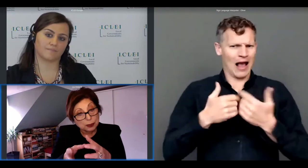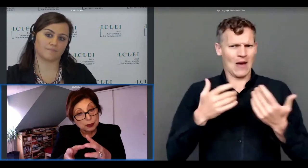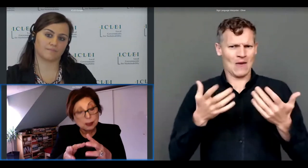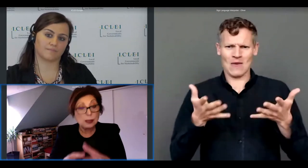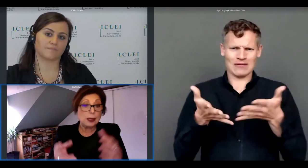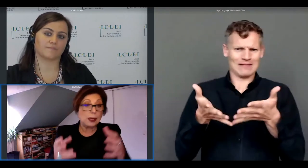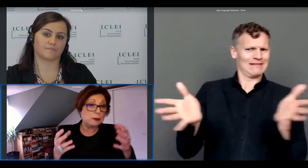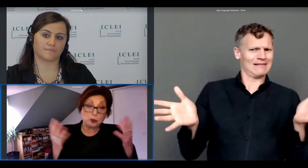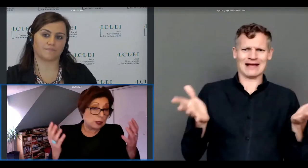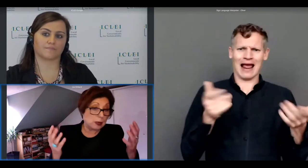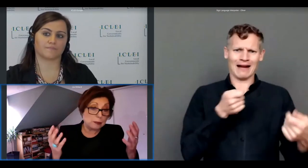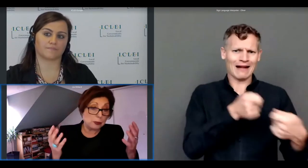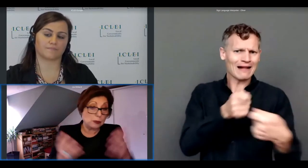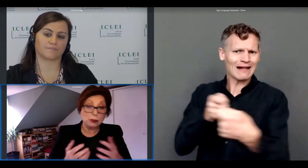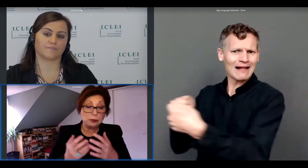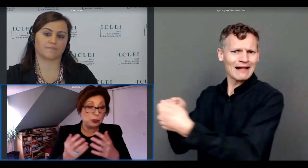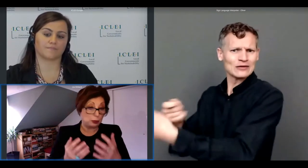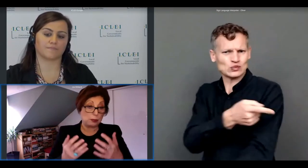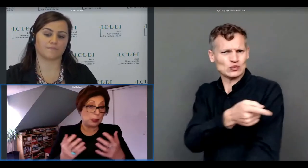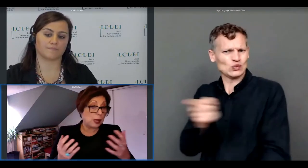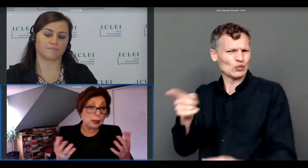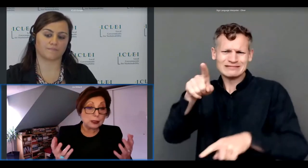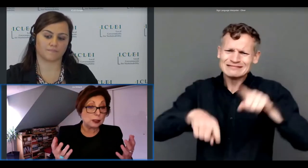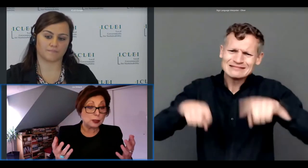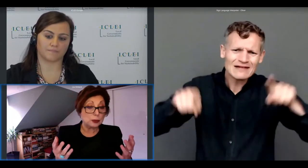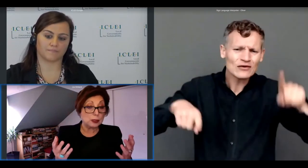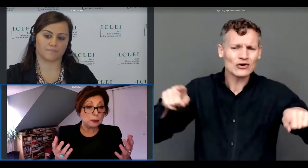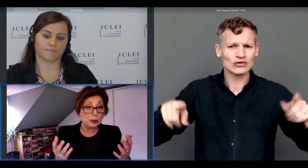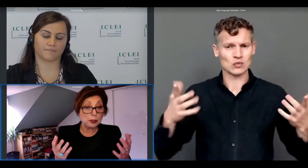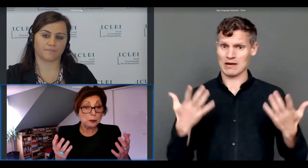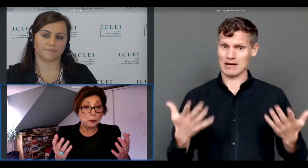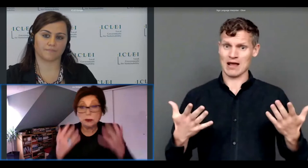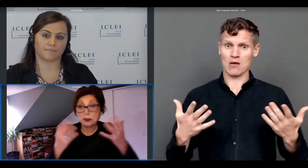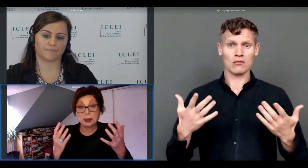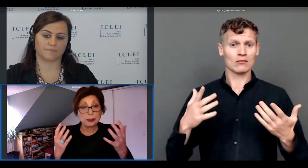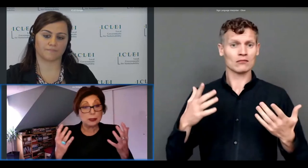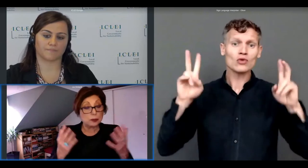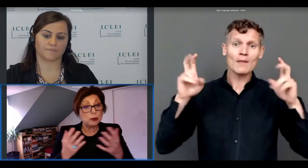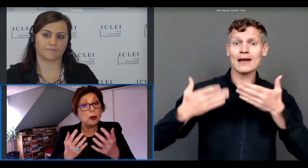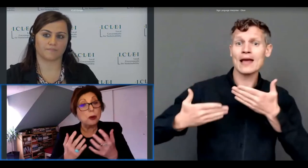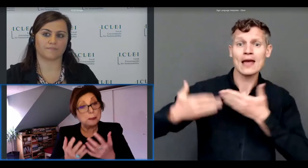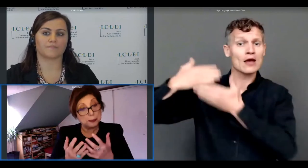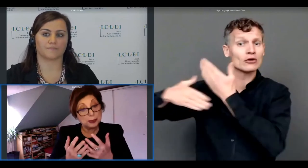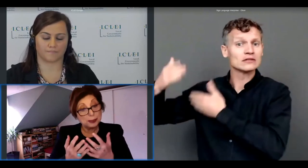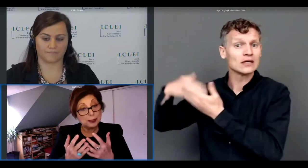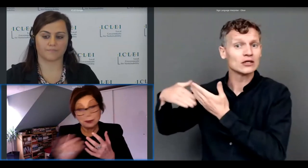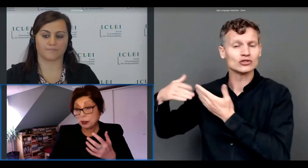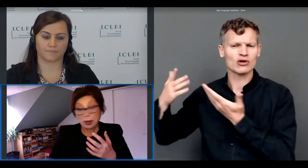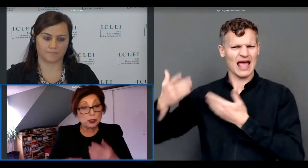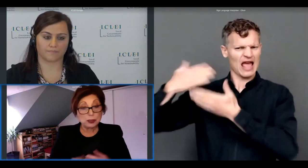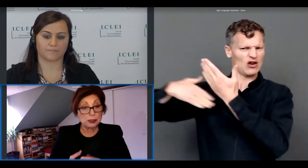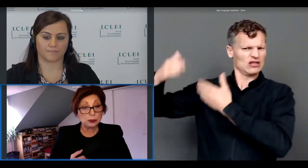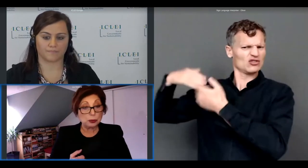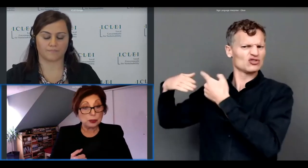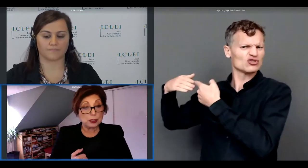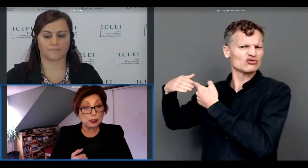and for example when we talk about heritage for example what heritage for whom i mean i